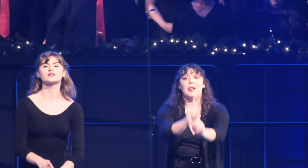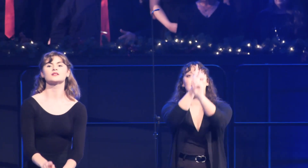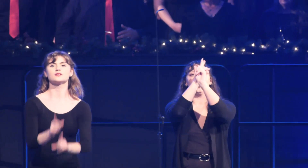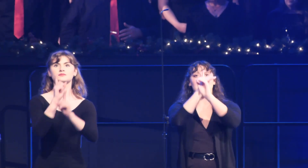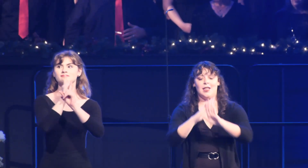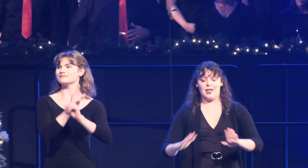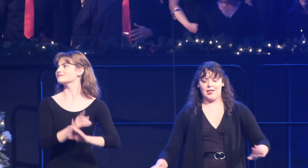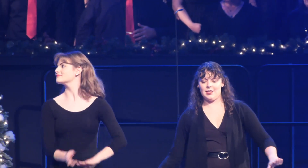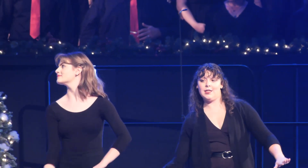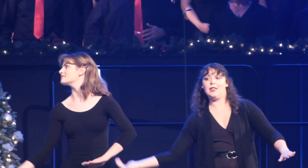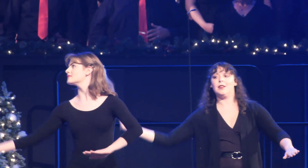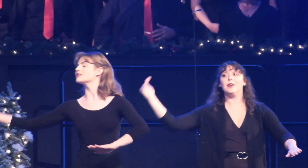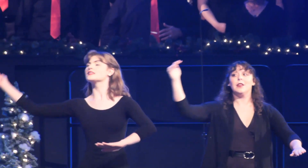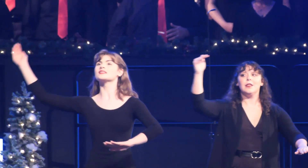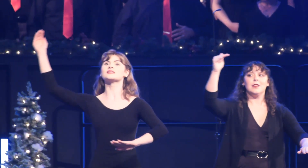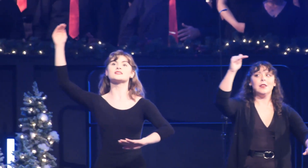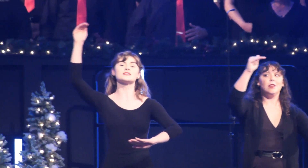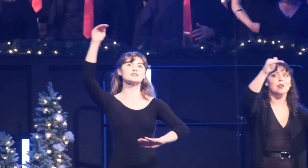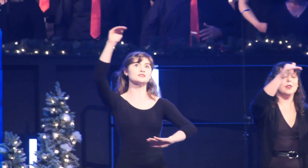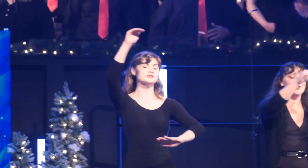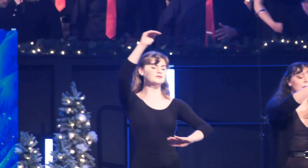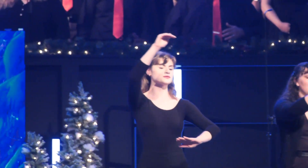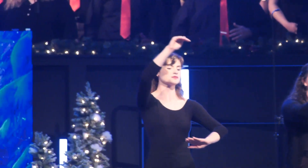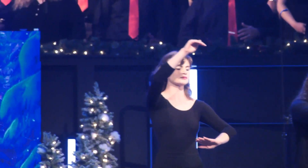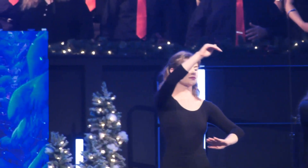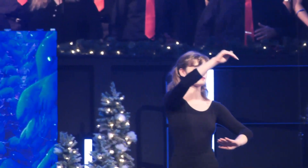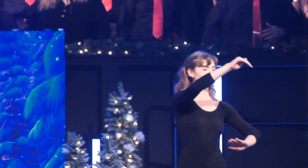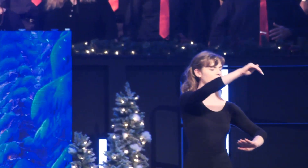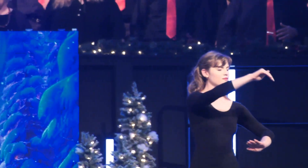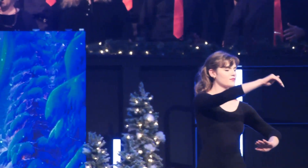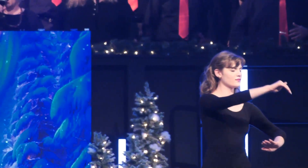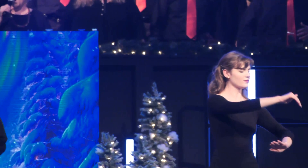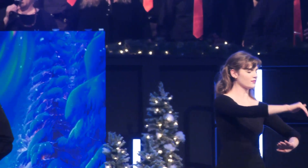On a silent night Amen